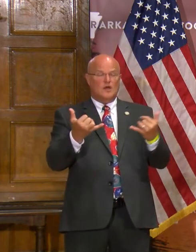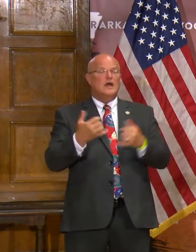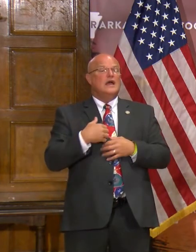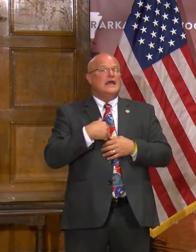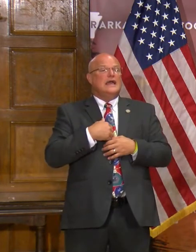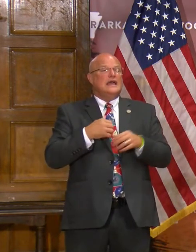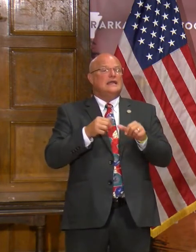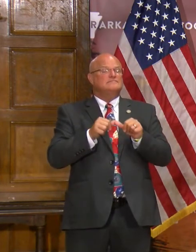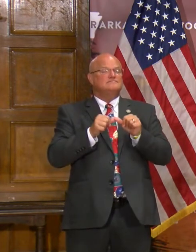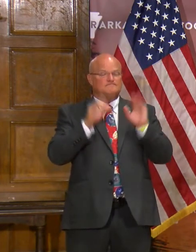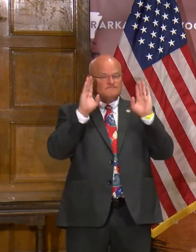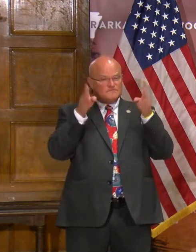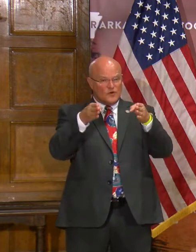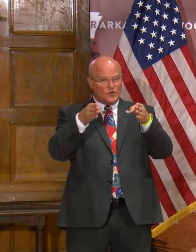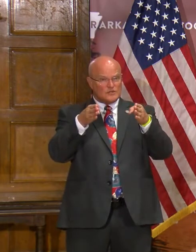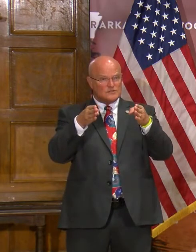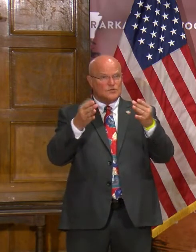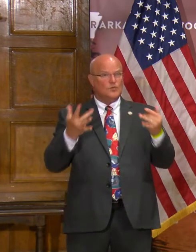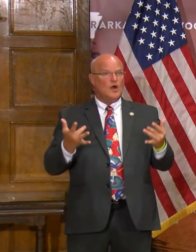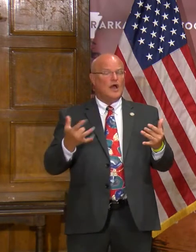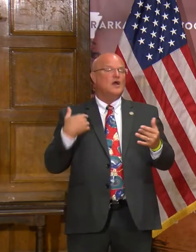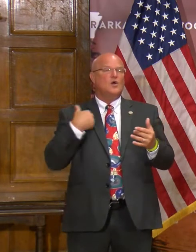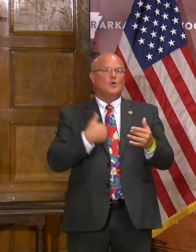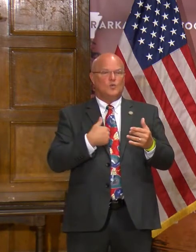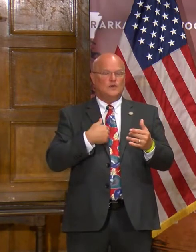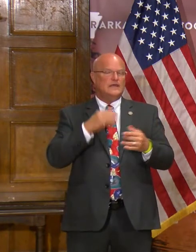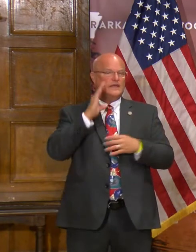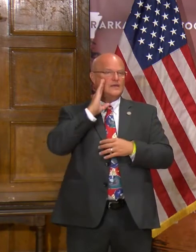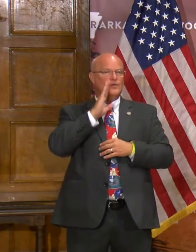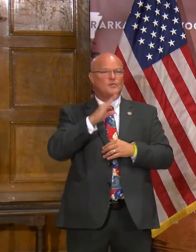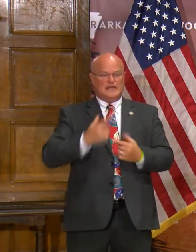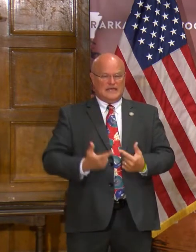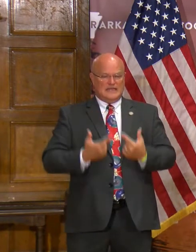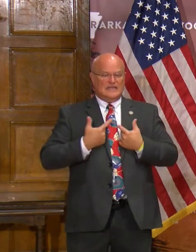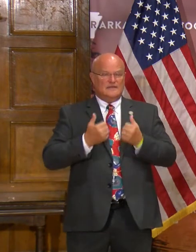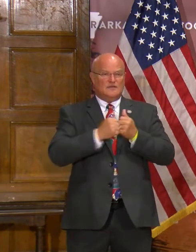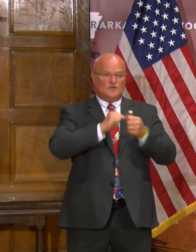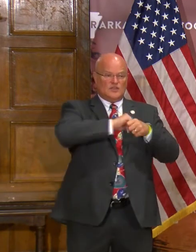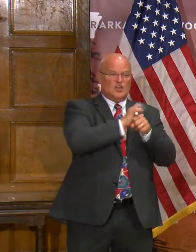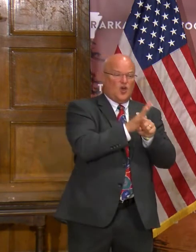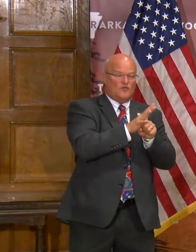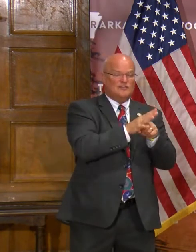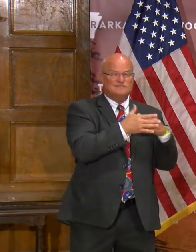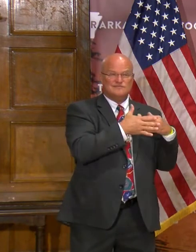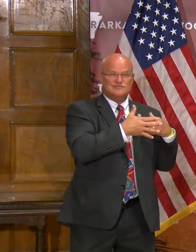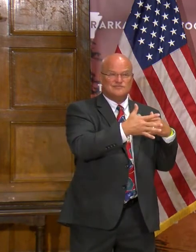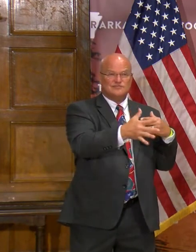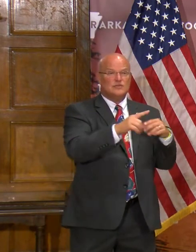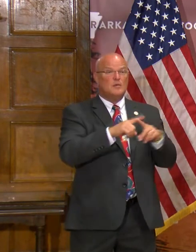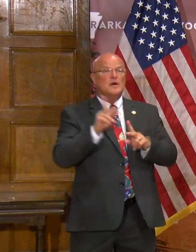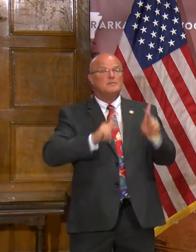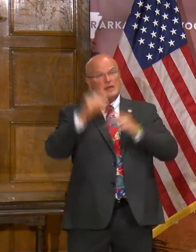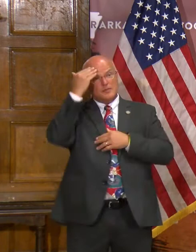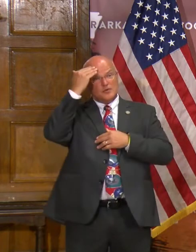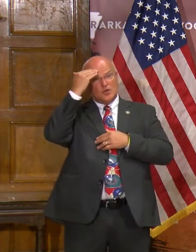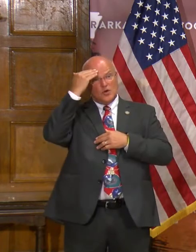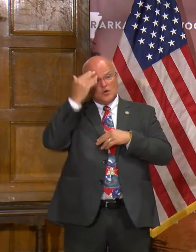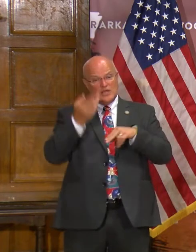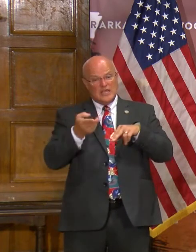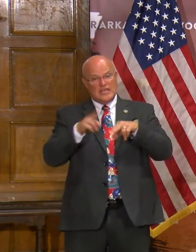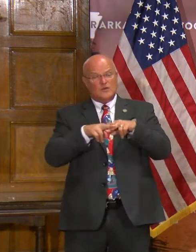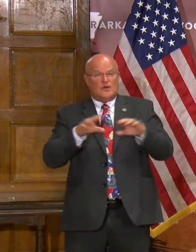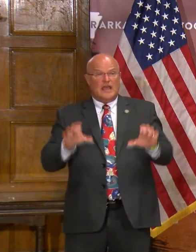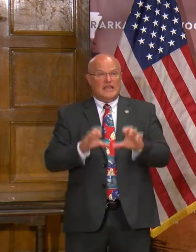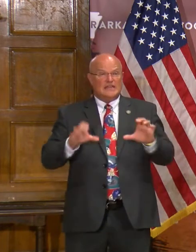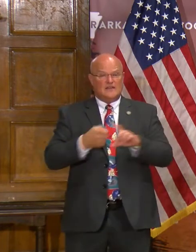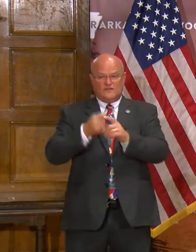continue our focus because we're going to be living with COVID for some time. But as everyone knows, we're increasing our